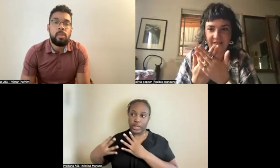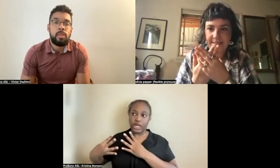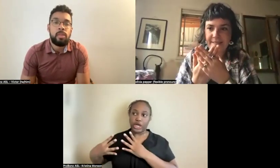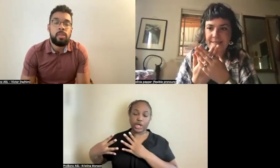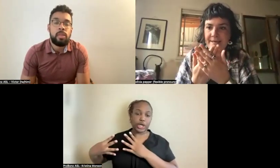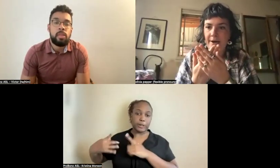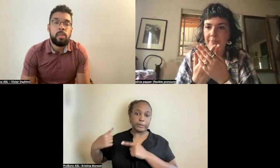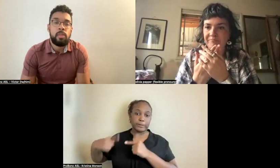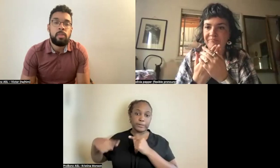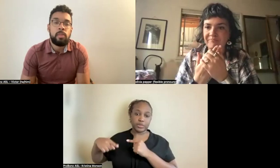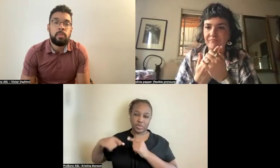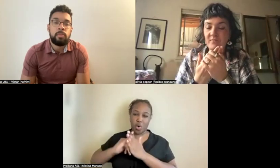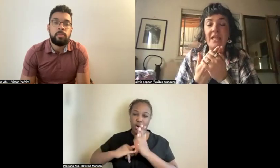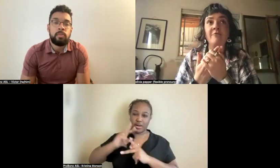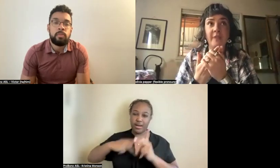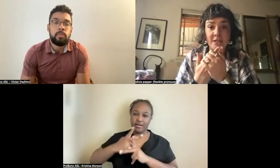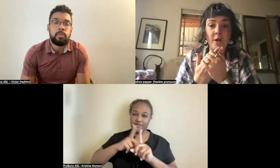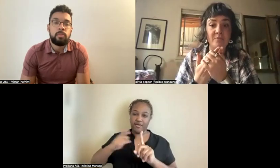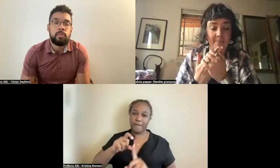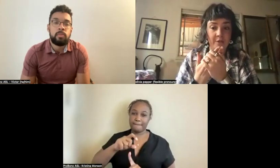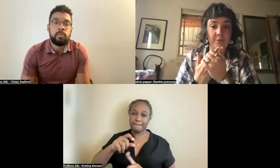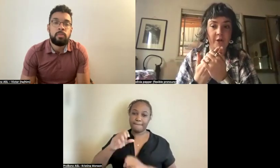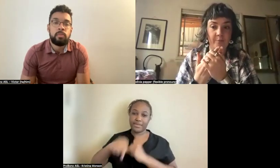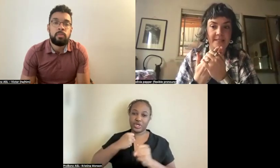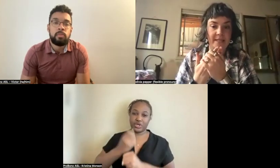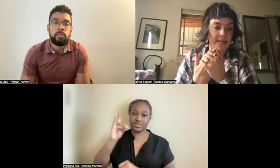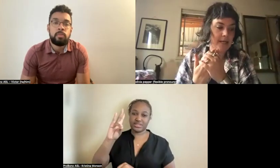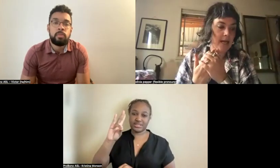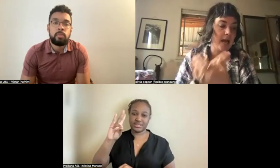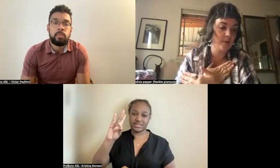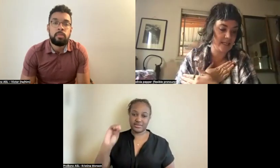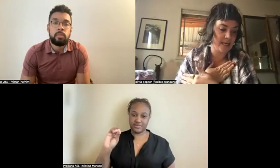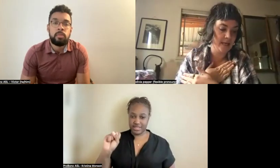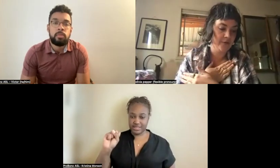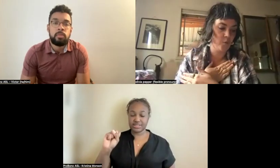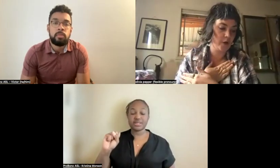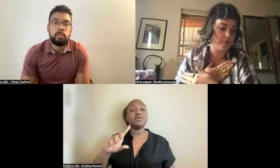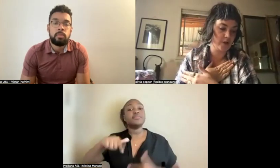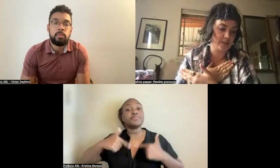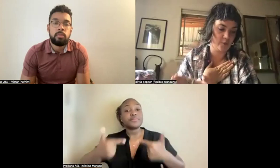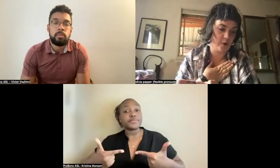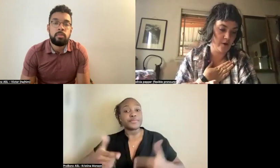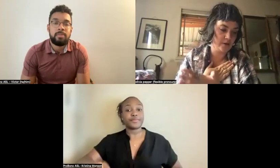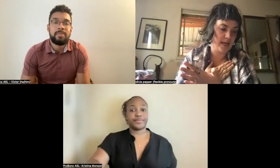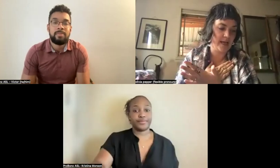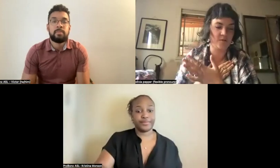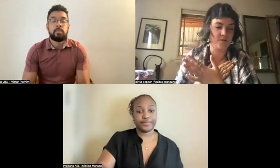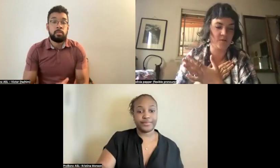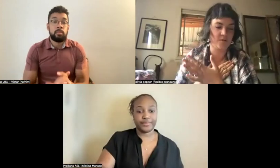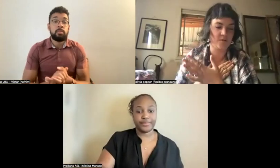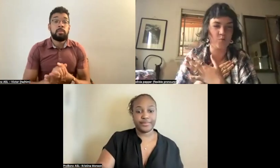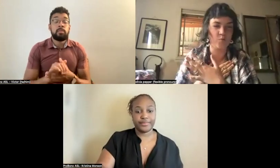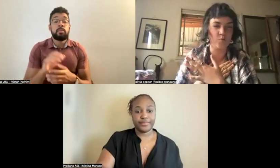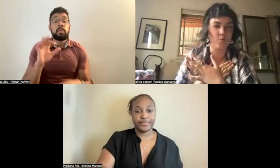seventies. Um, flash mobs absolutely are based in, I would say, the work of Augusto Baal, as